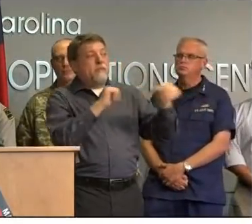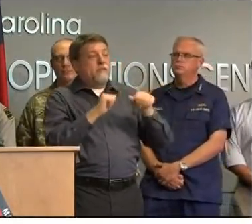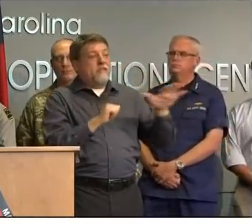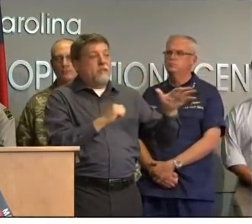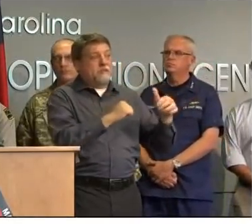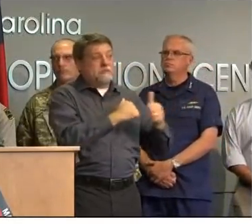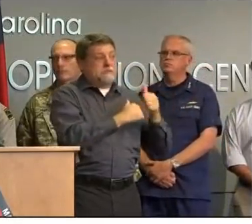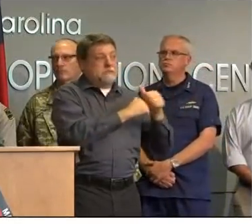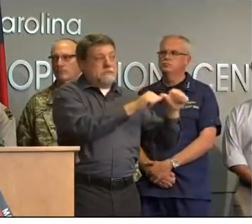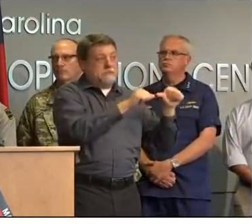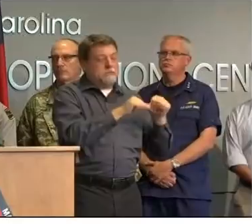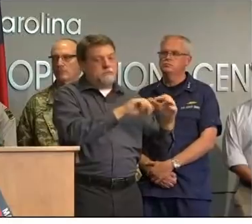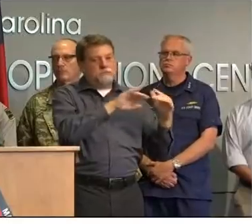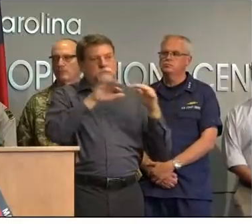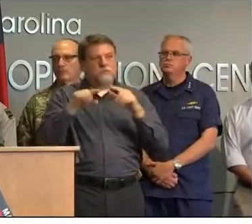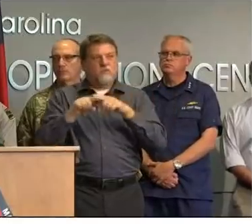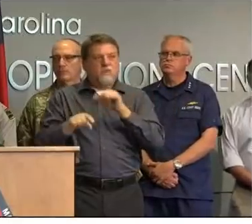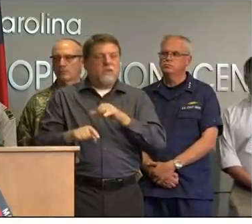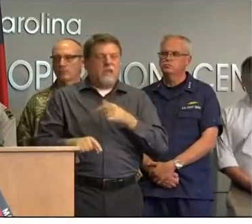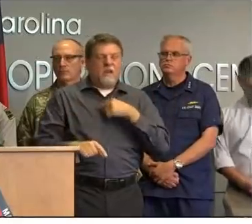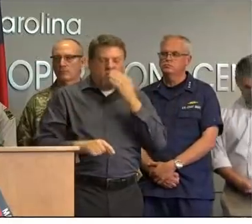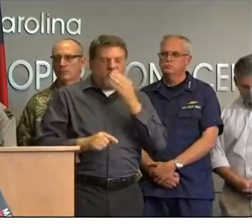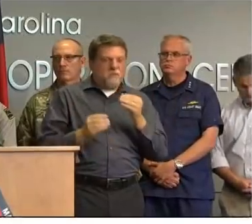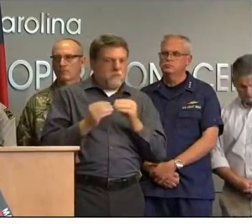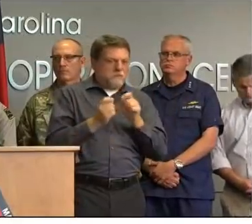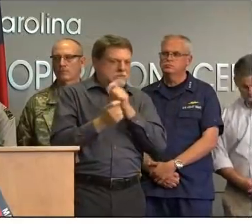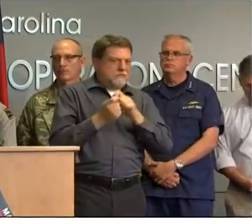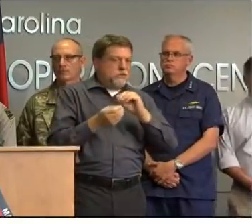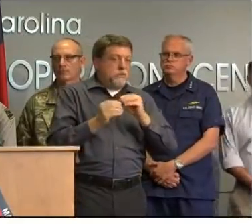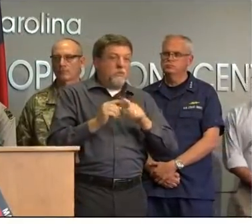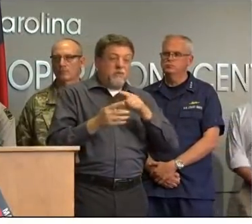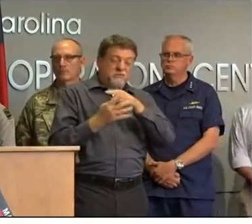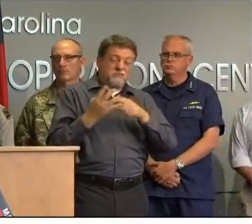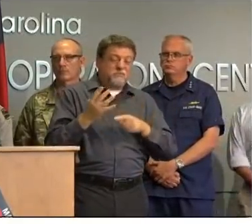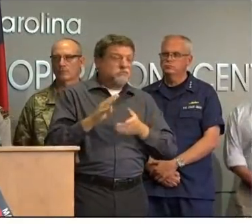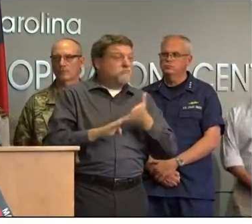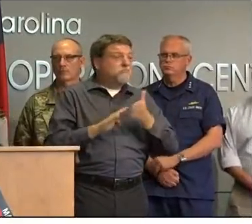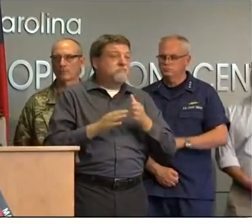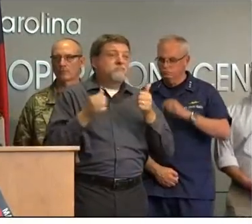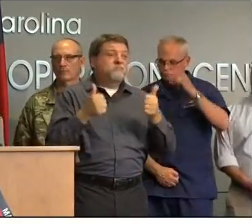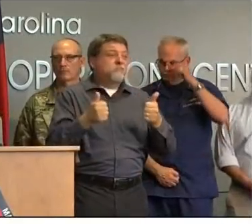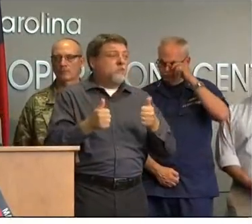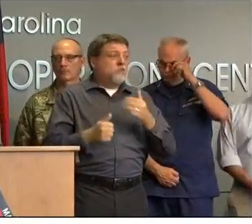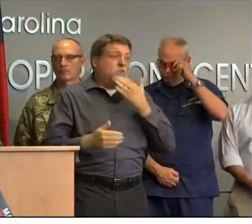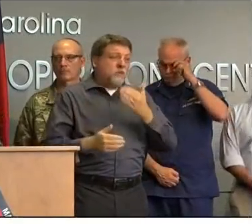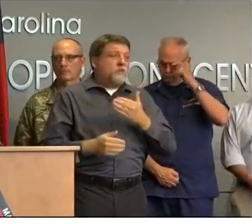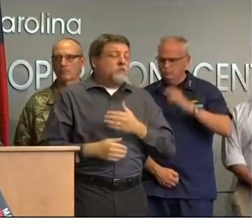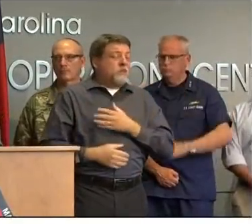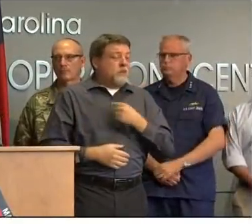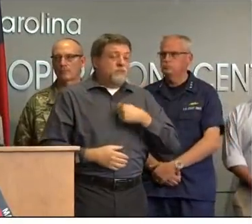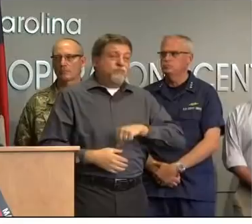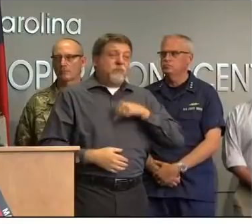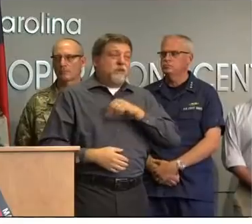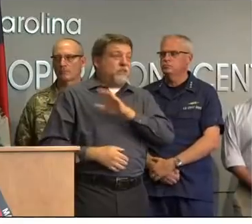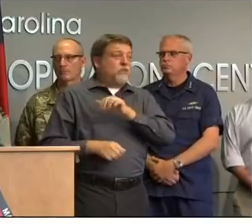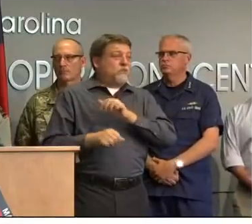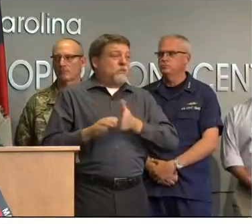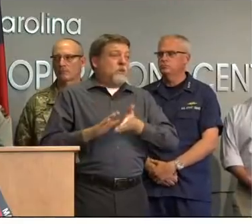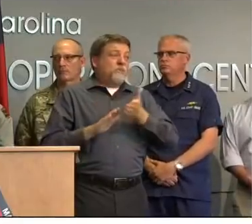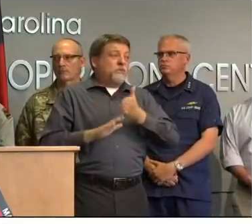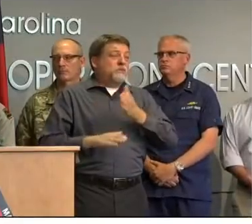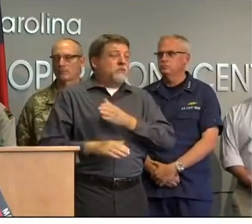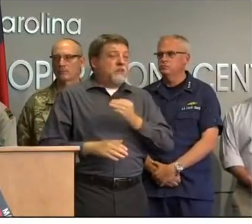up-to-date number for you but we're really proud of how those operations have been run and uh like i said four